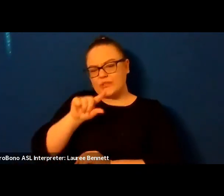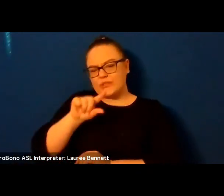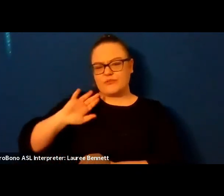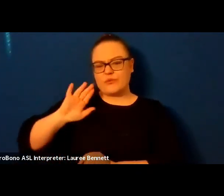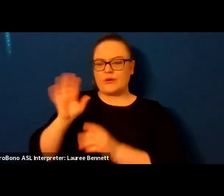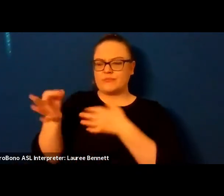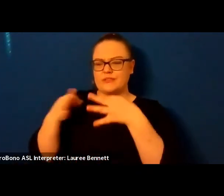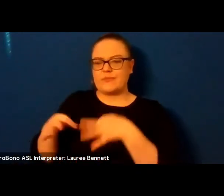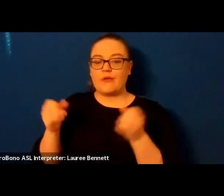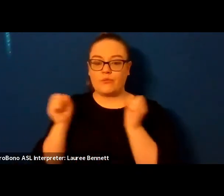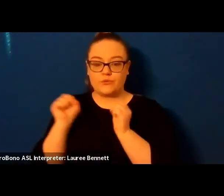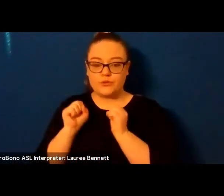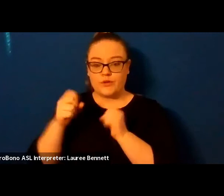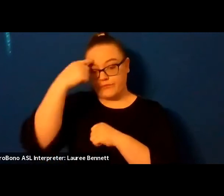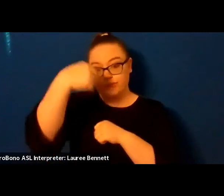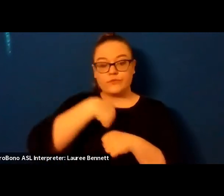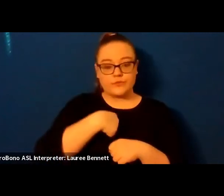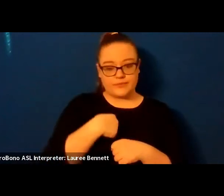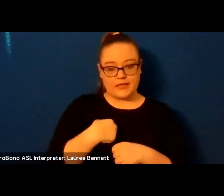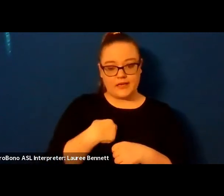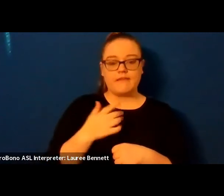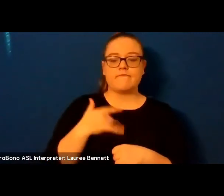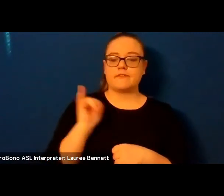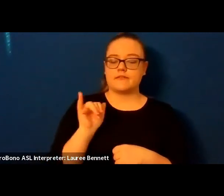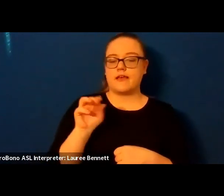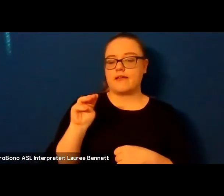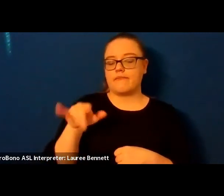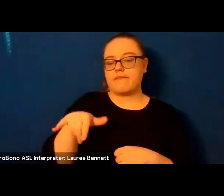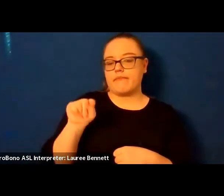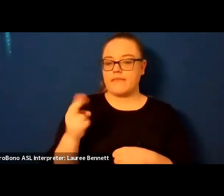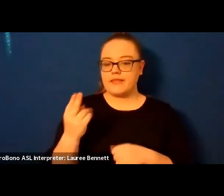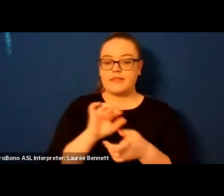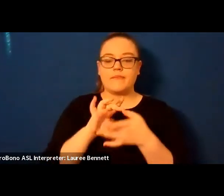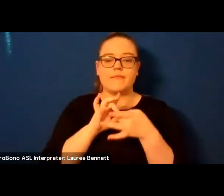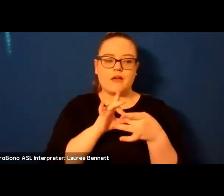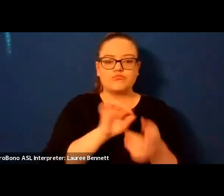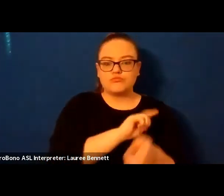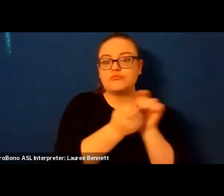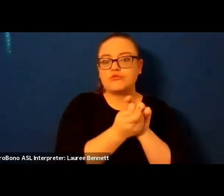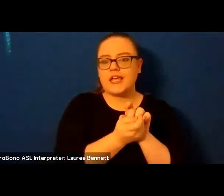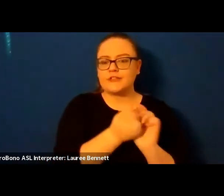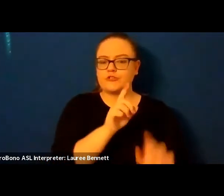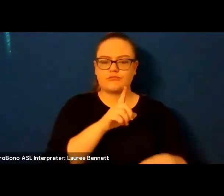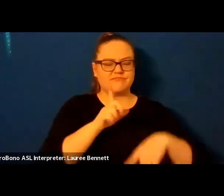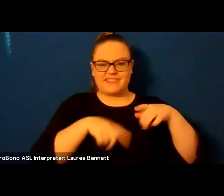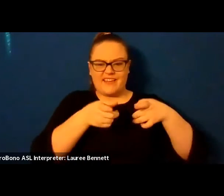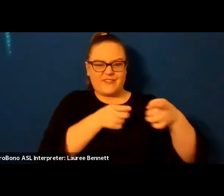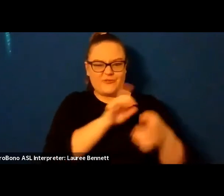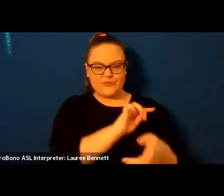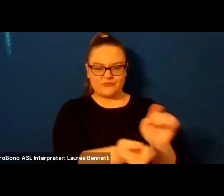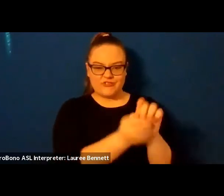which for me has always been a myth about change and change being kind of beyond our control and inevitable